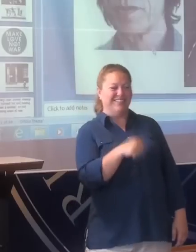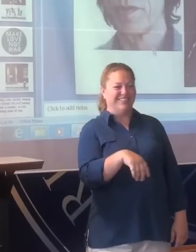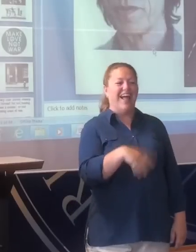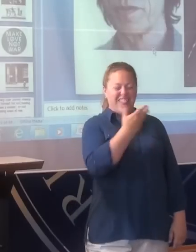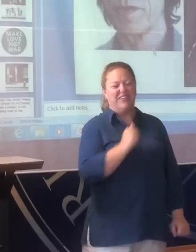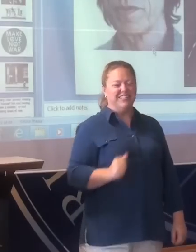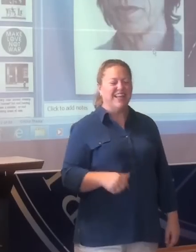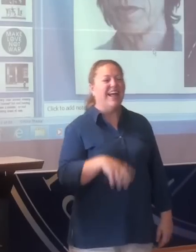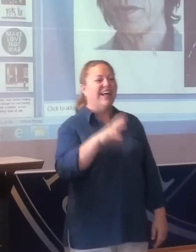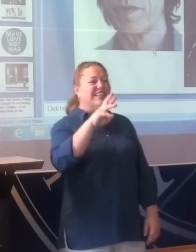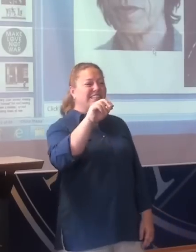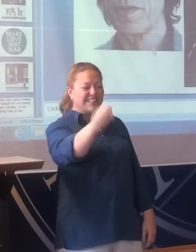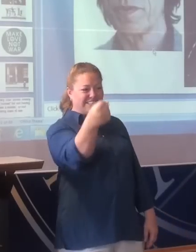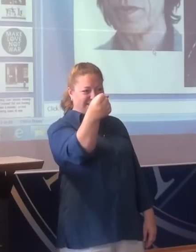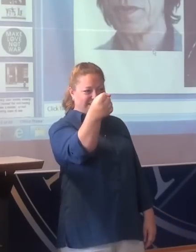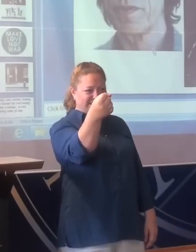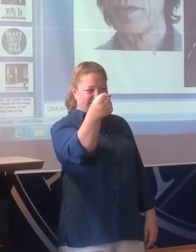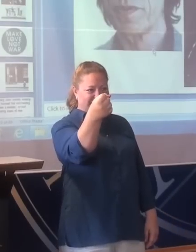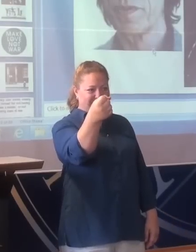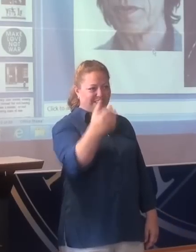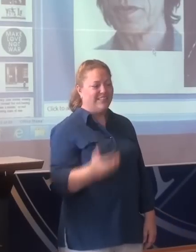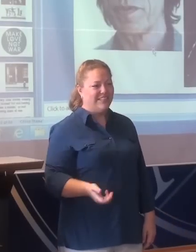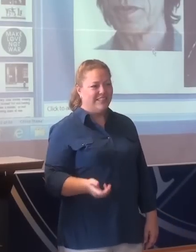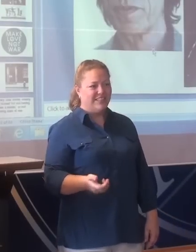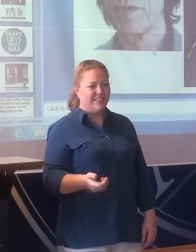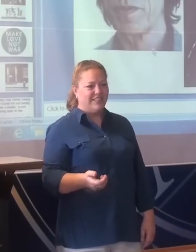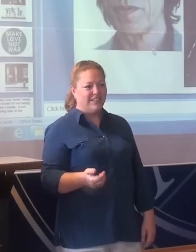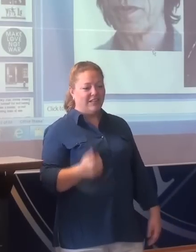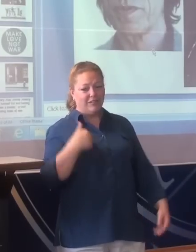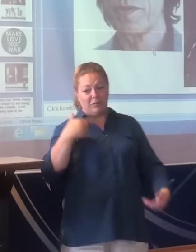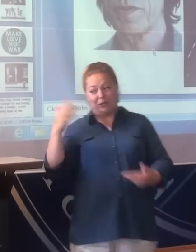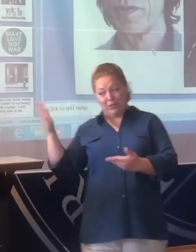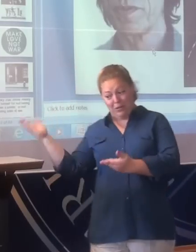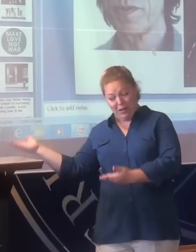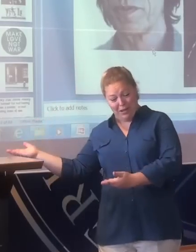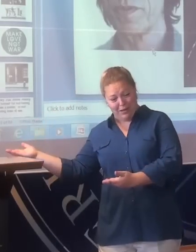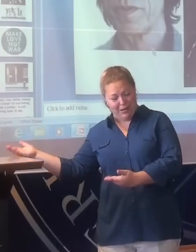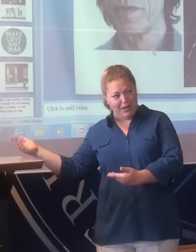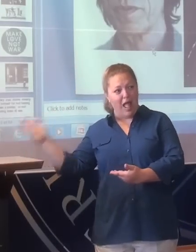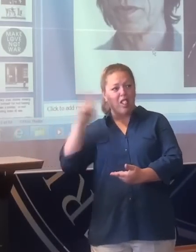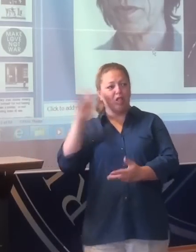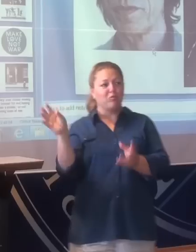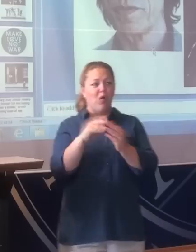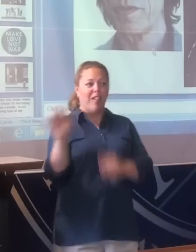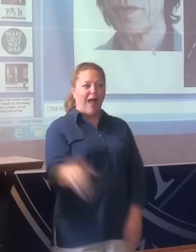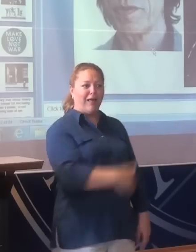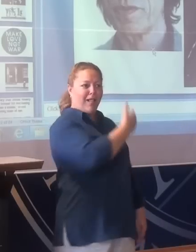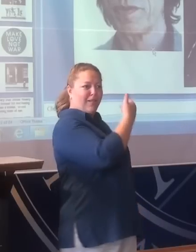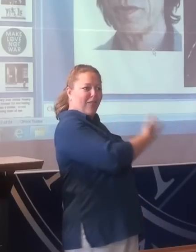There it is. The 60s, when the grandfatherly figure on the left looked more like he does on the right.